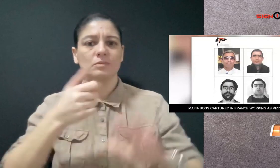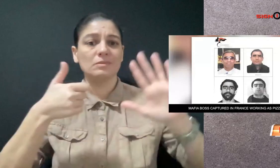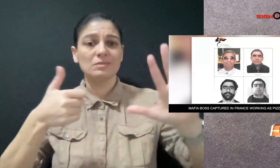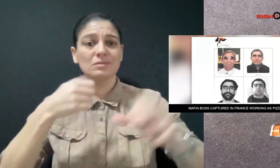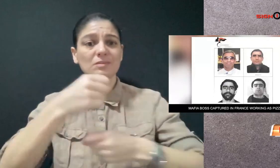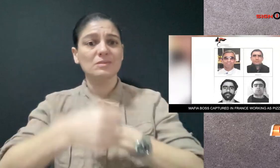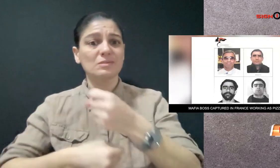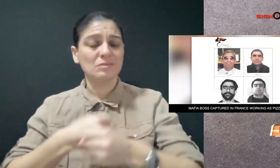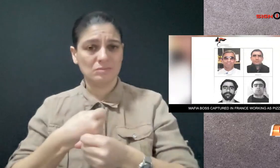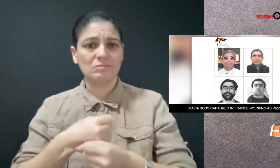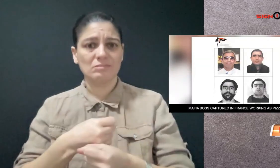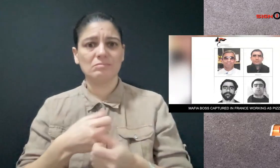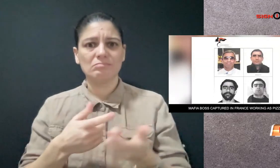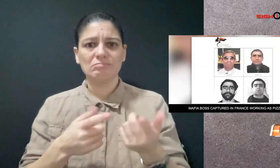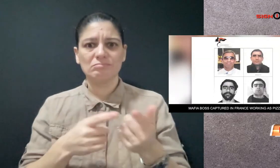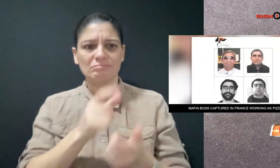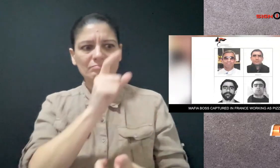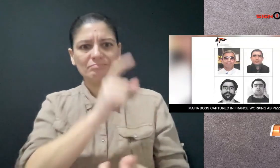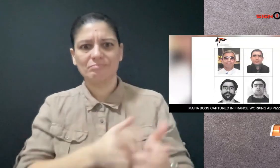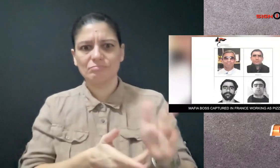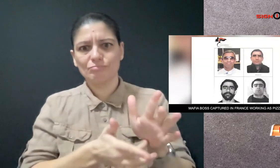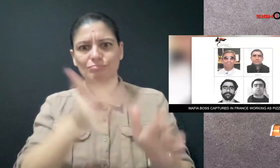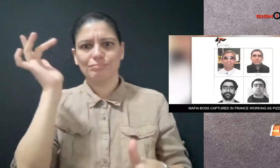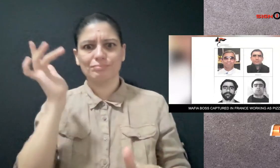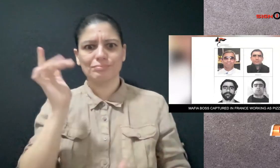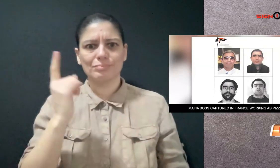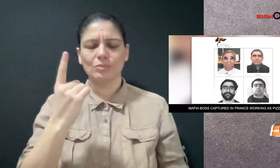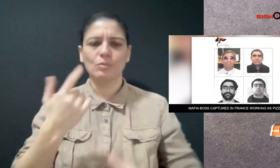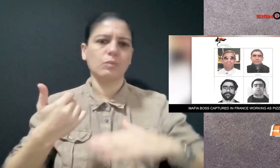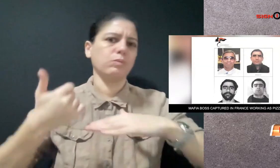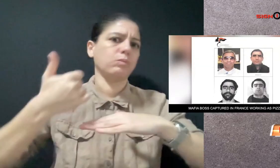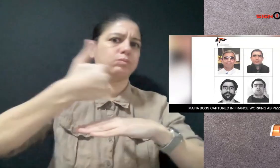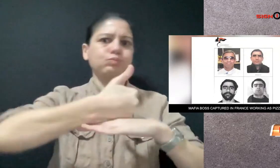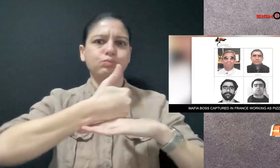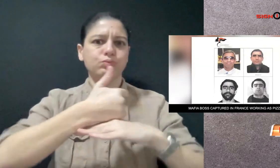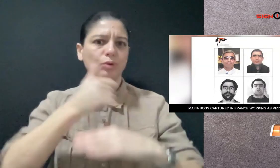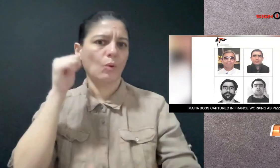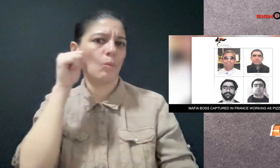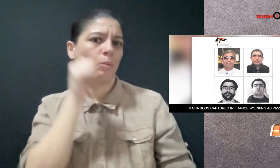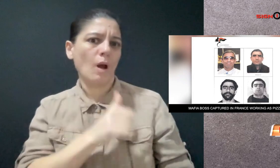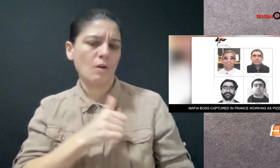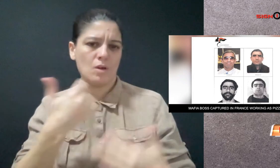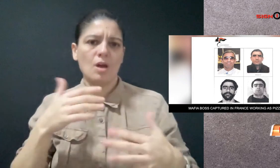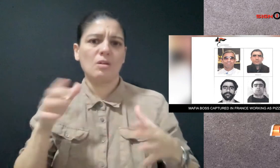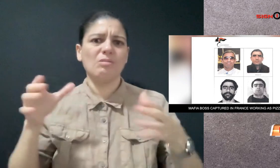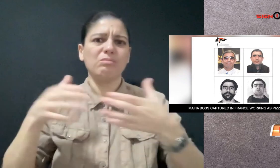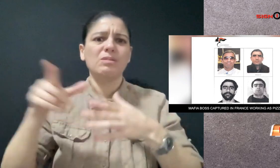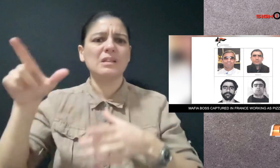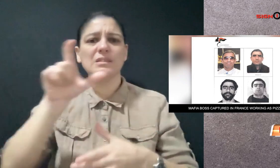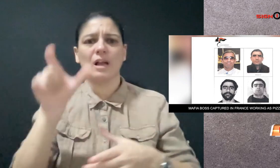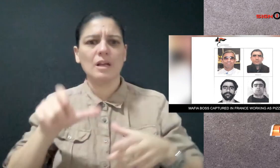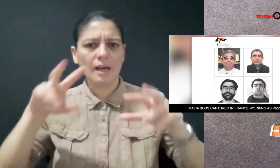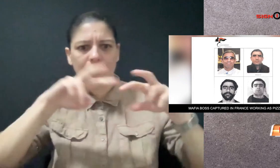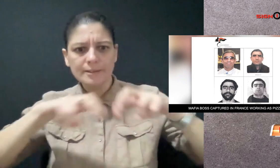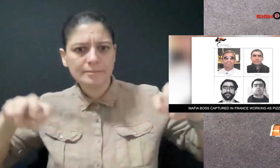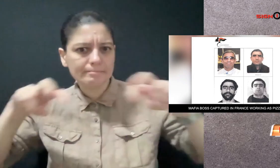After 16 years on the run, one of Italy's most wanted mafia bosses, Eduardo